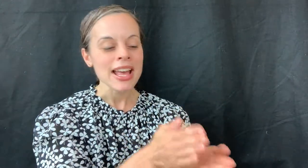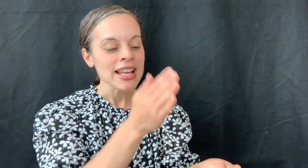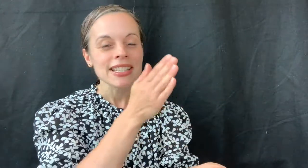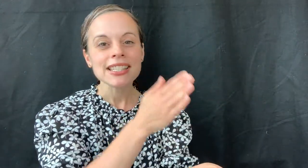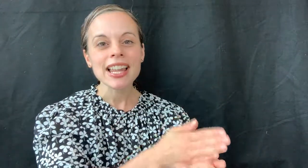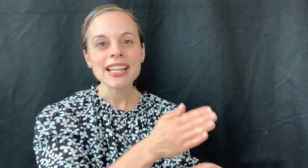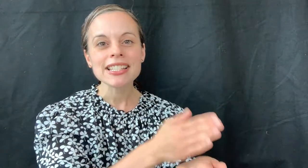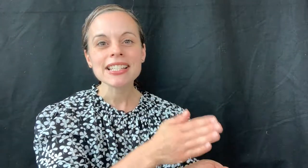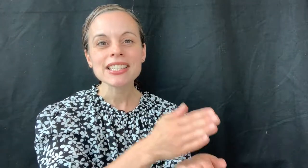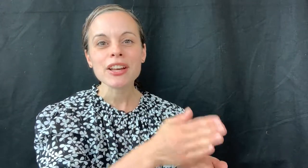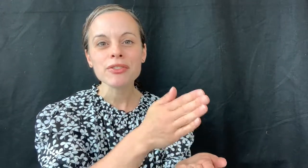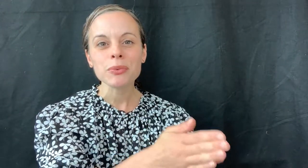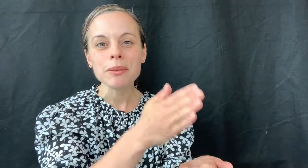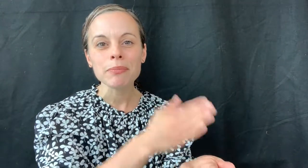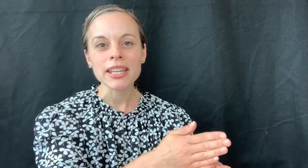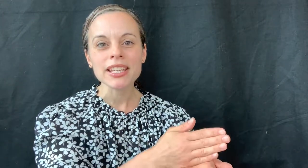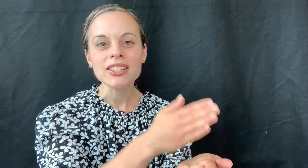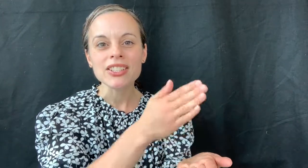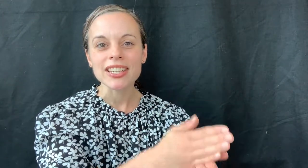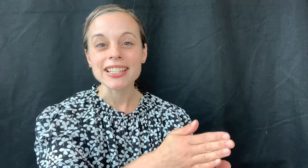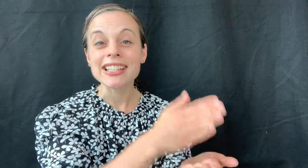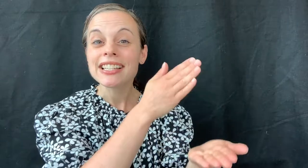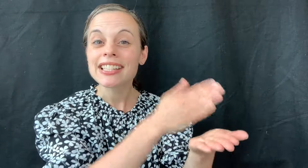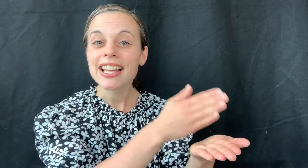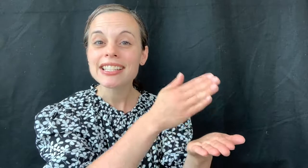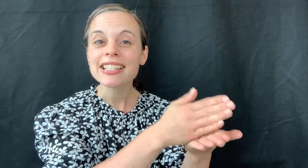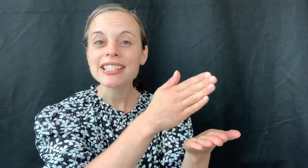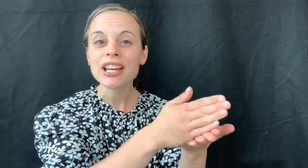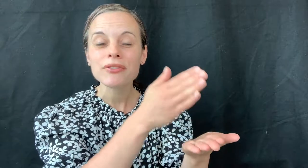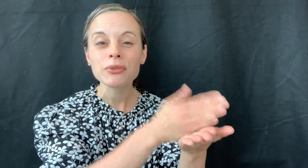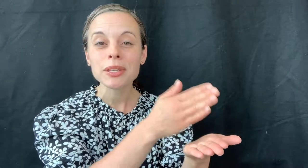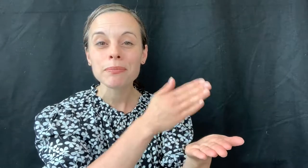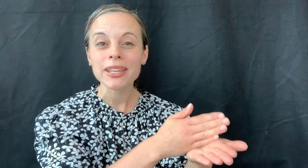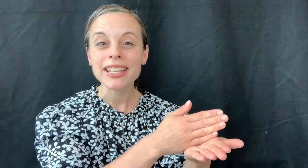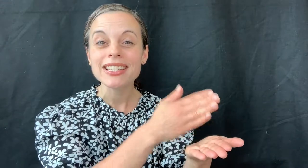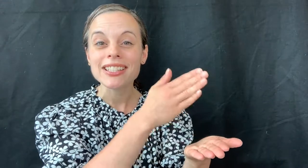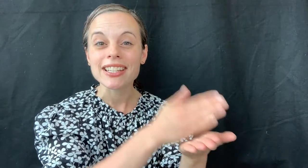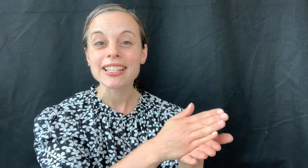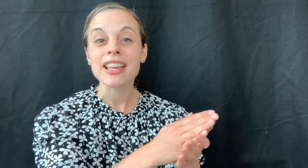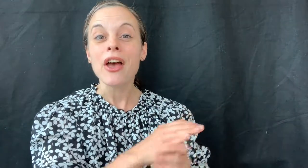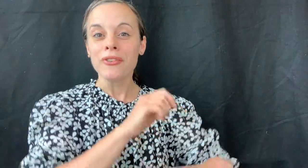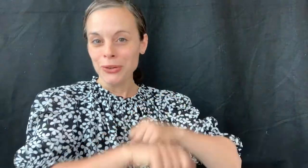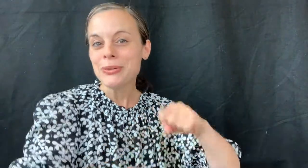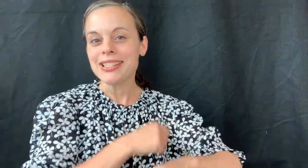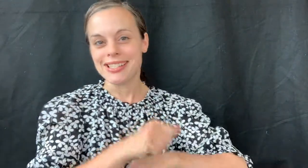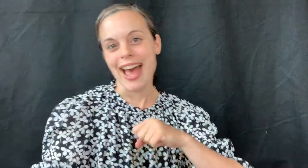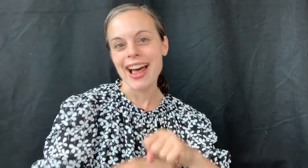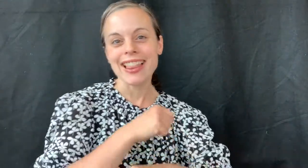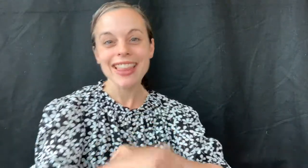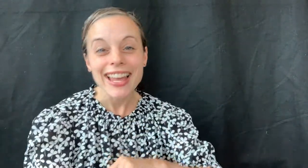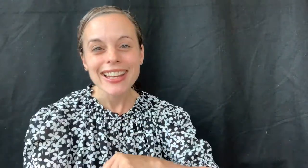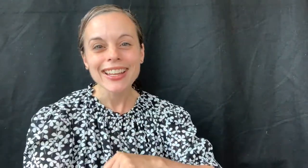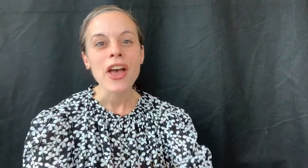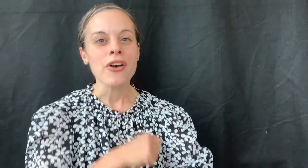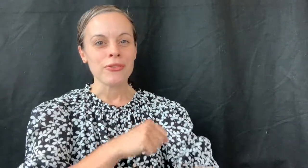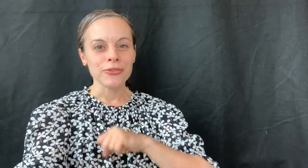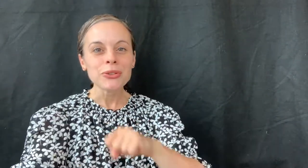slices of sweet peaches, slices of sweet peaches, fruit salad, fruit